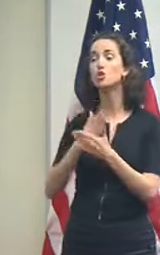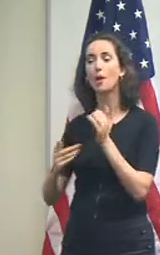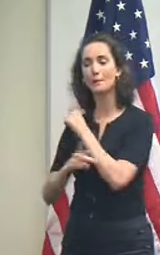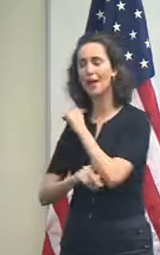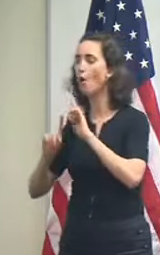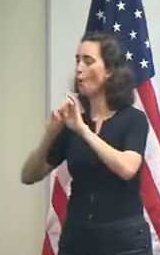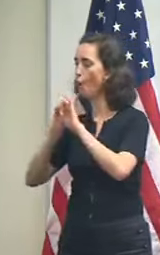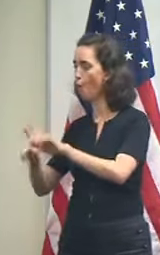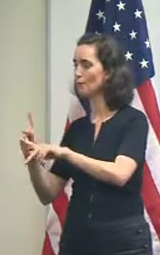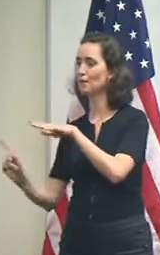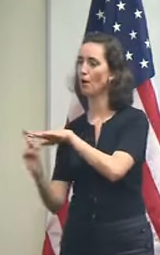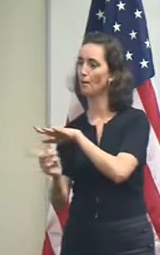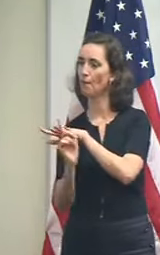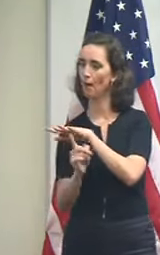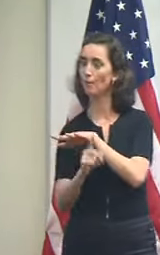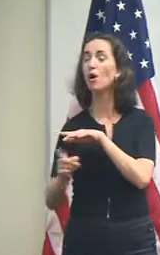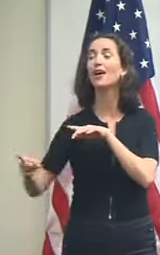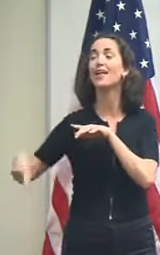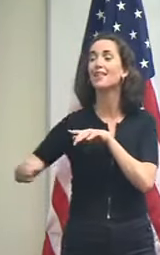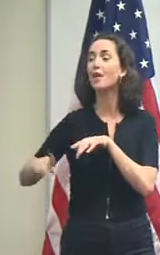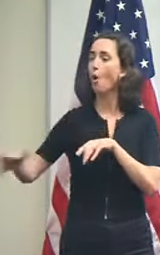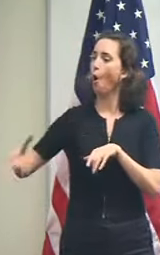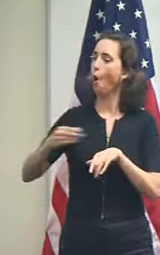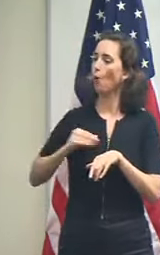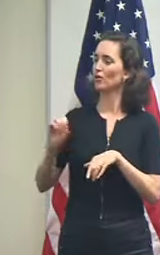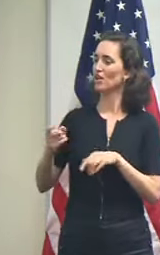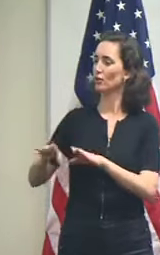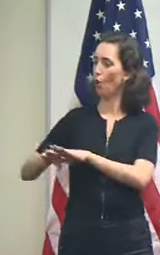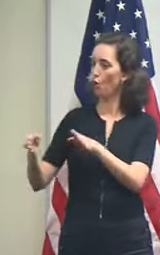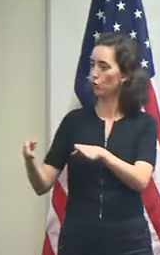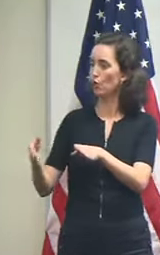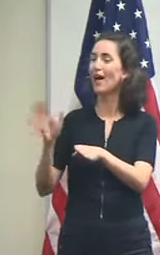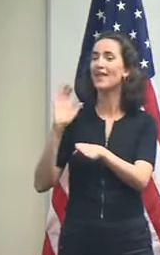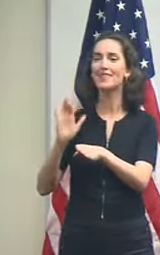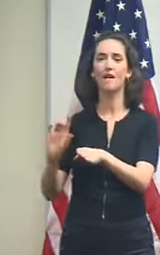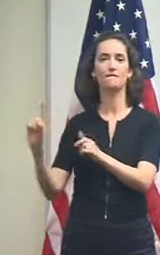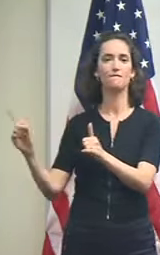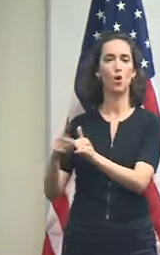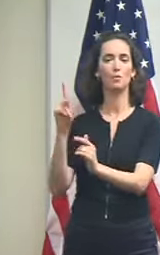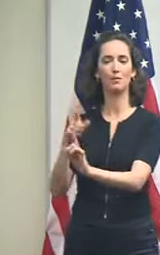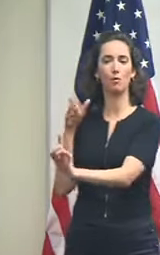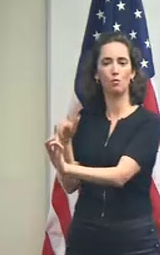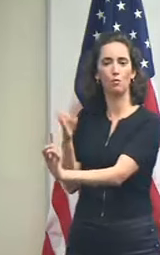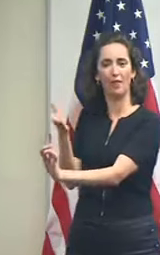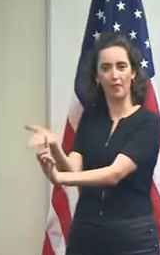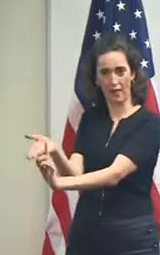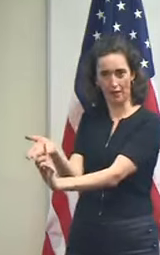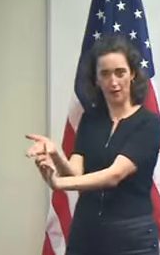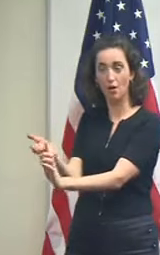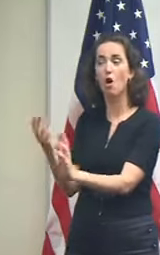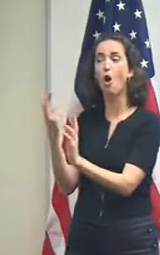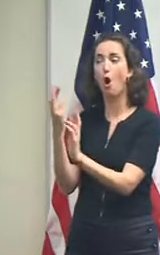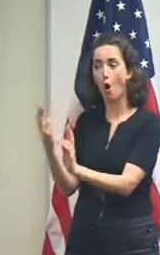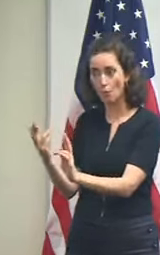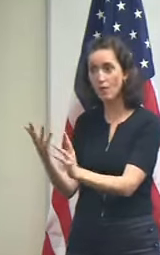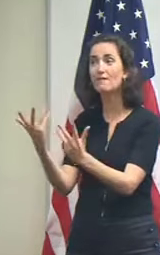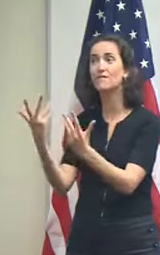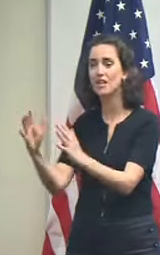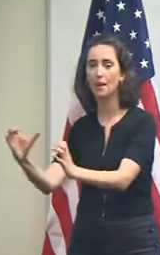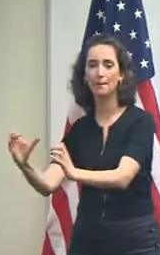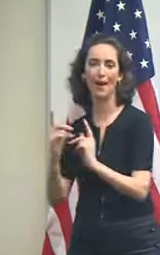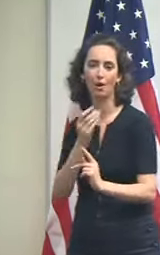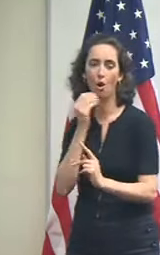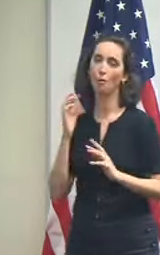that are opening their own shelters and that's where people should go to first and then hopefully they're going to be in a position to go right back home